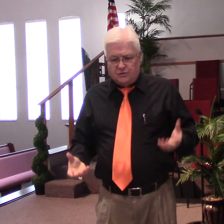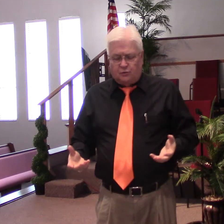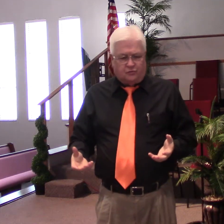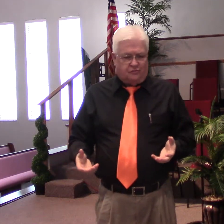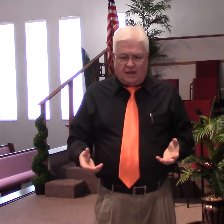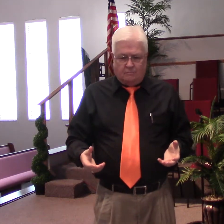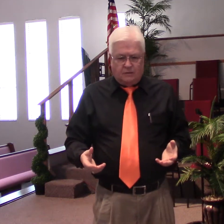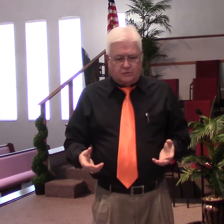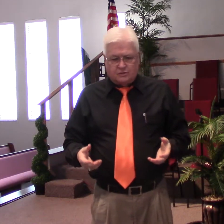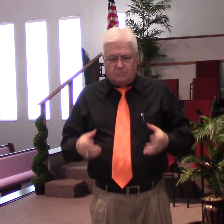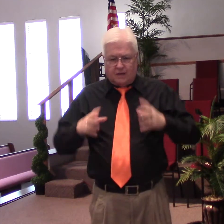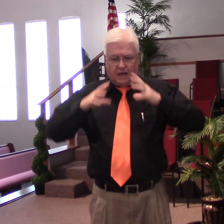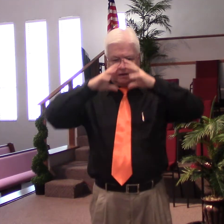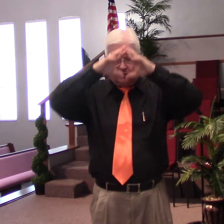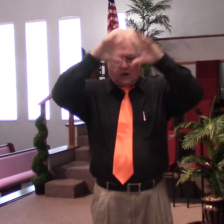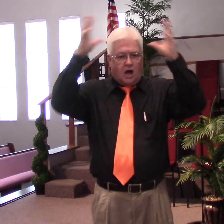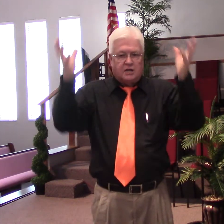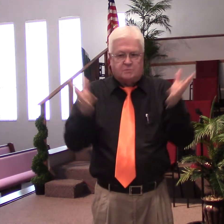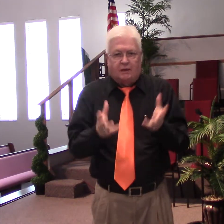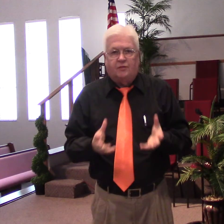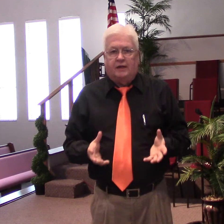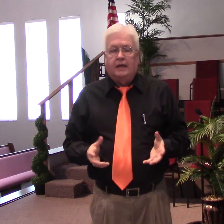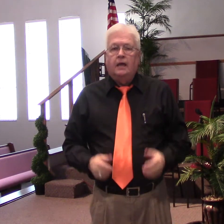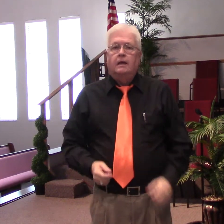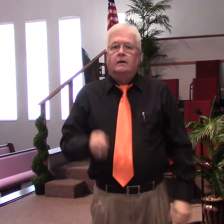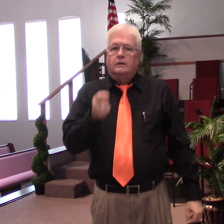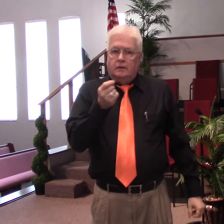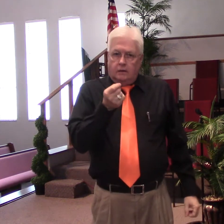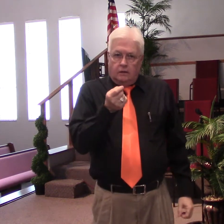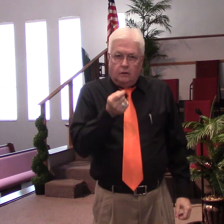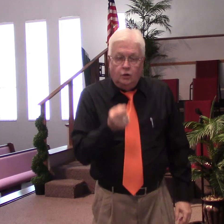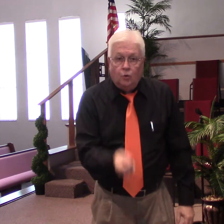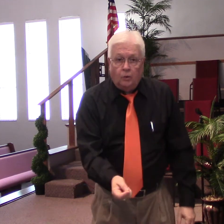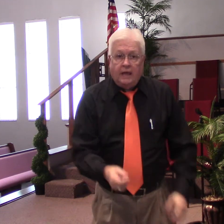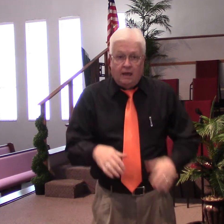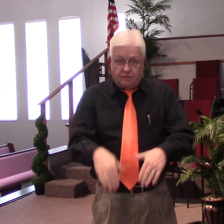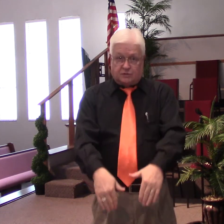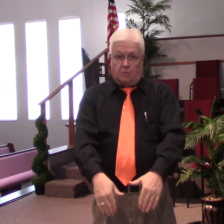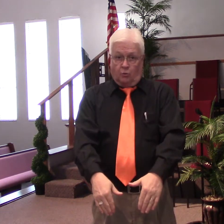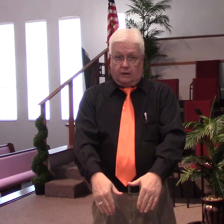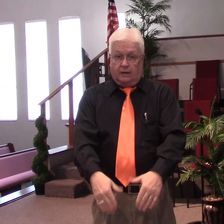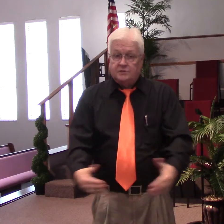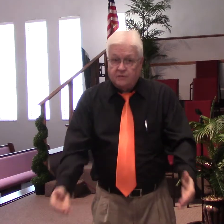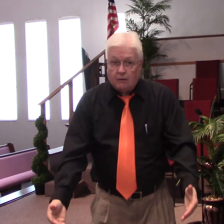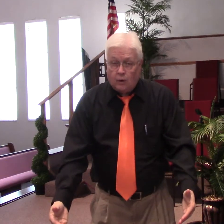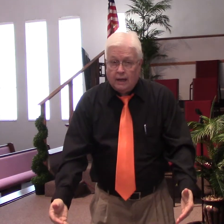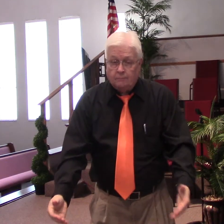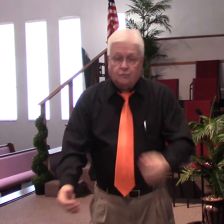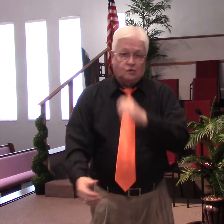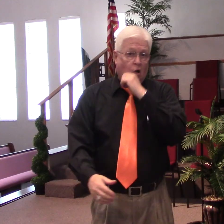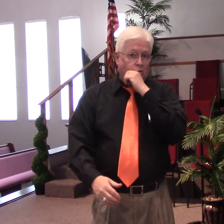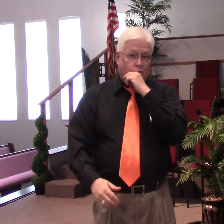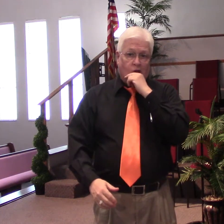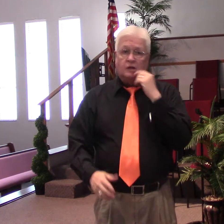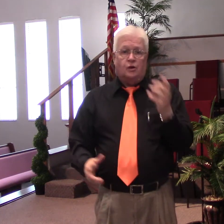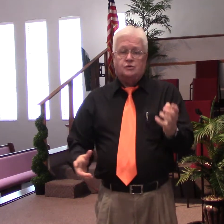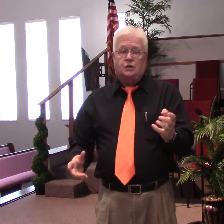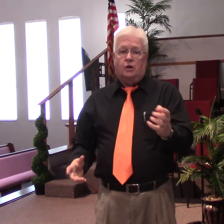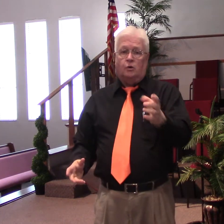metaphysical statement or some kind of a cosmic thing. You only have this moment. Isn't that right? The song was written years ago